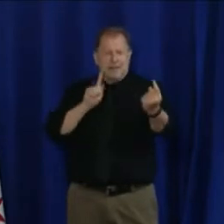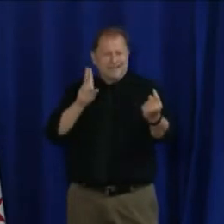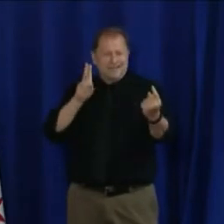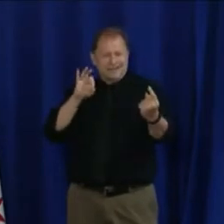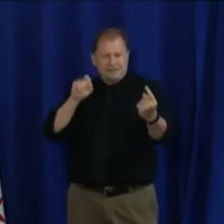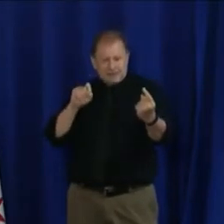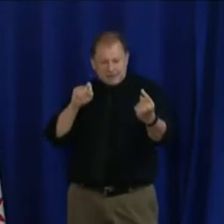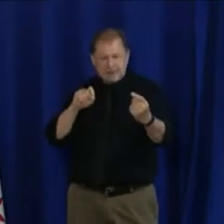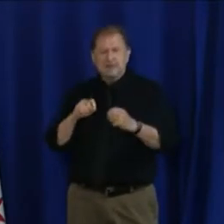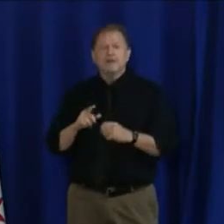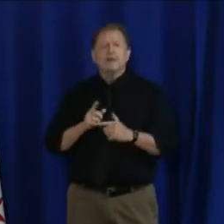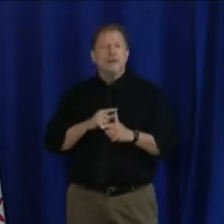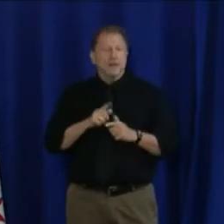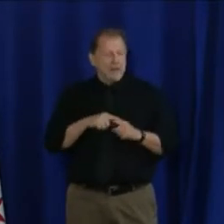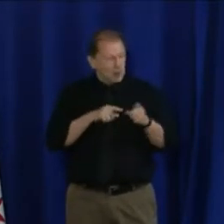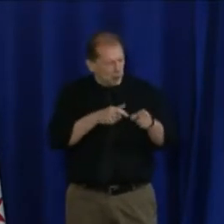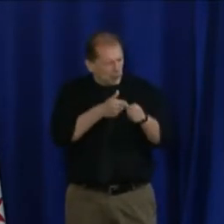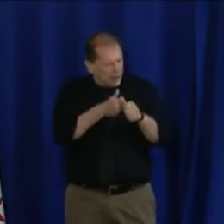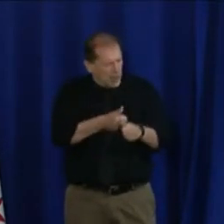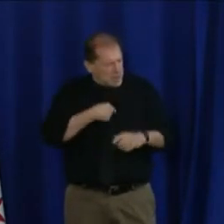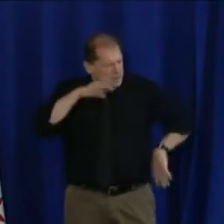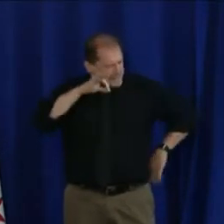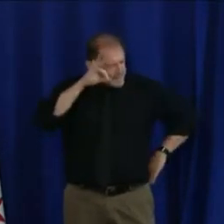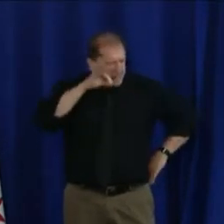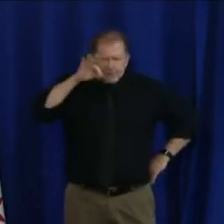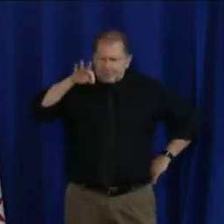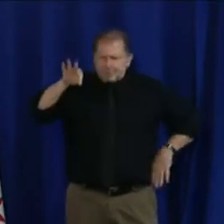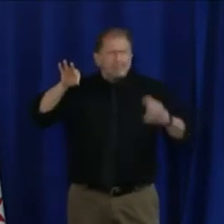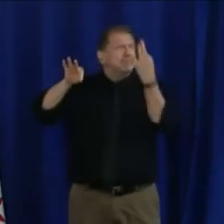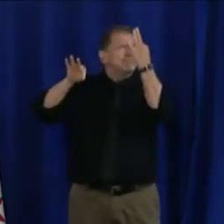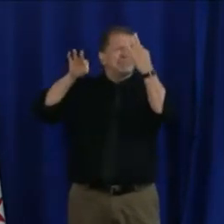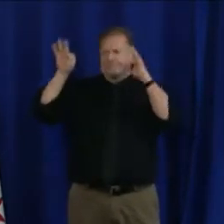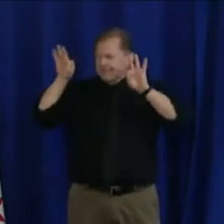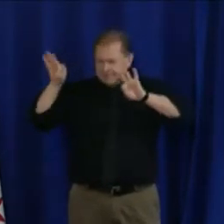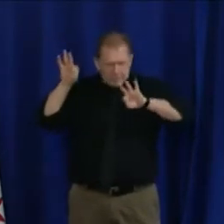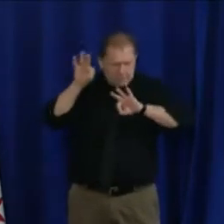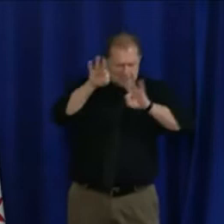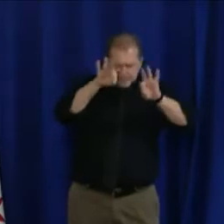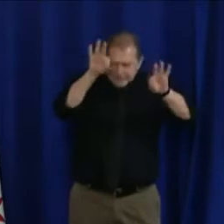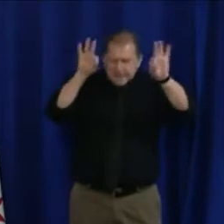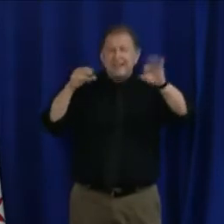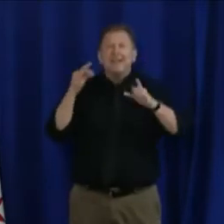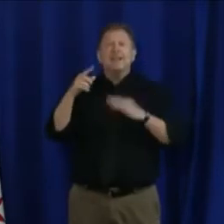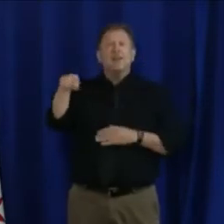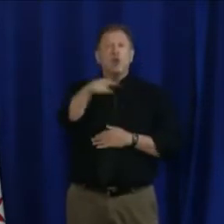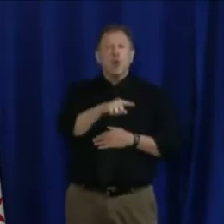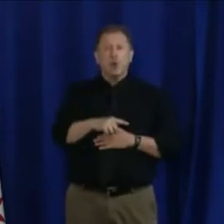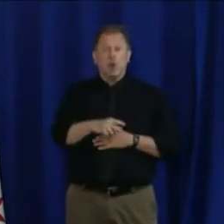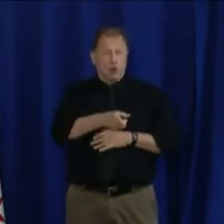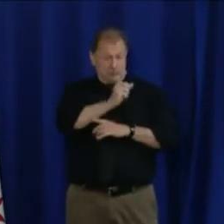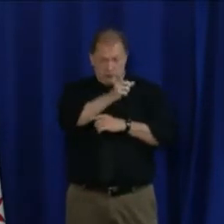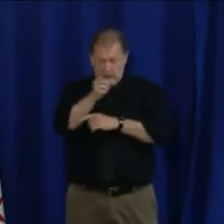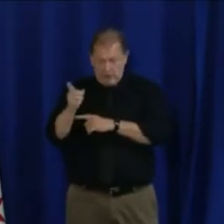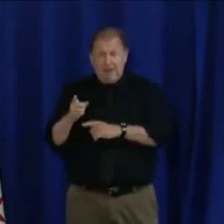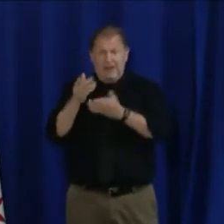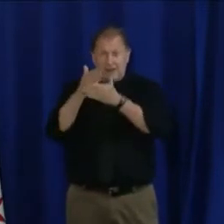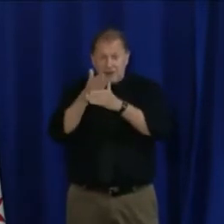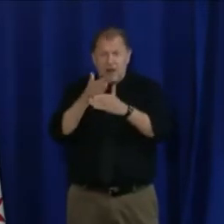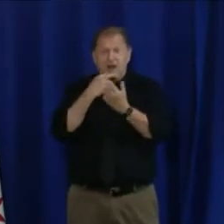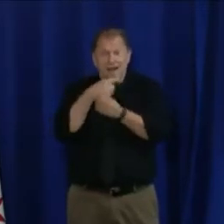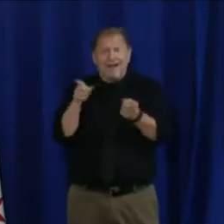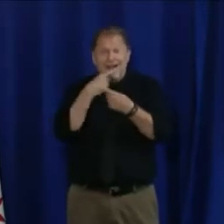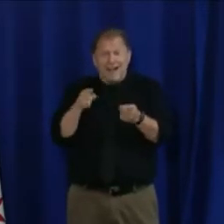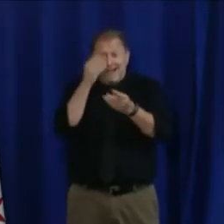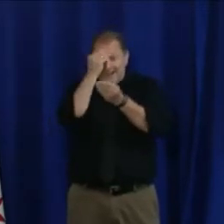times, follow the hand hygiene guidance. If you spread that word, you will be not only protecting yourself,